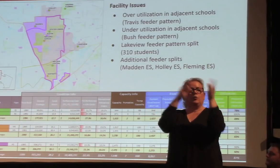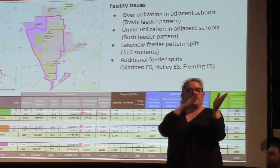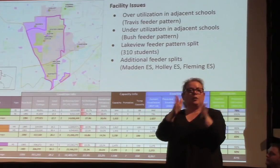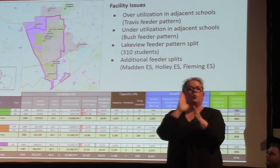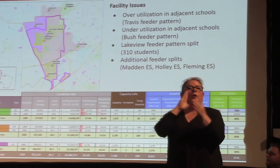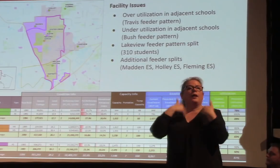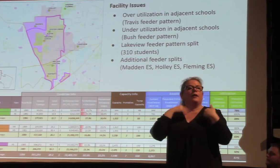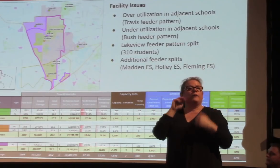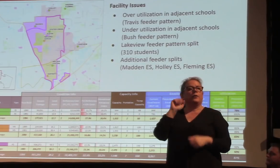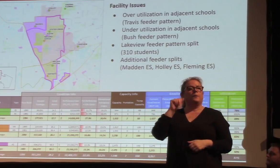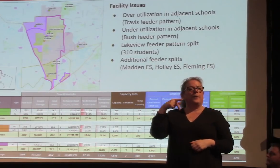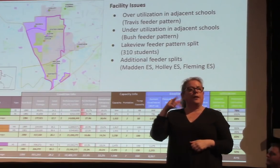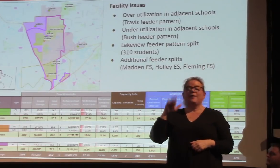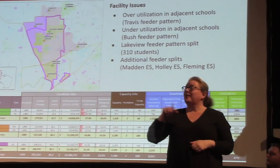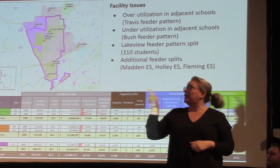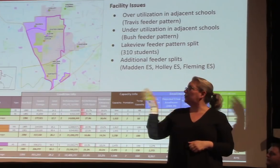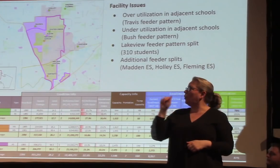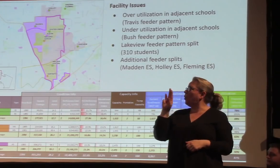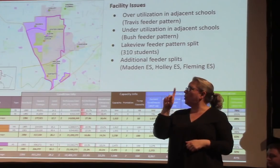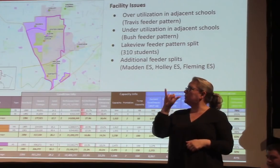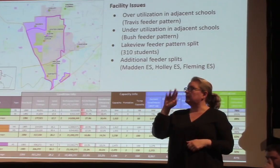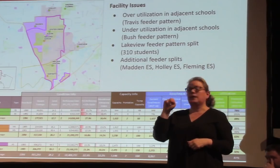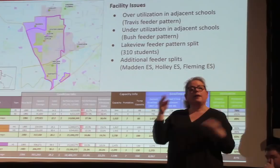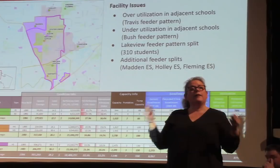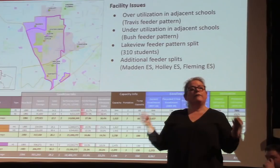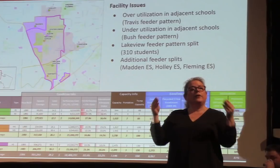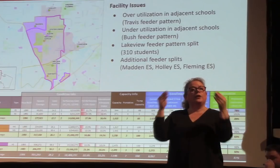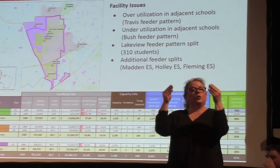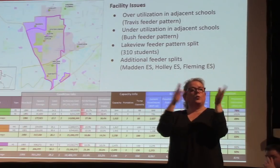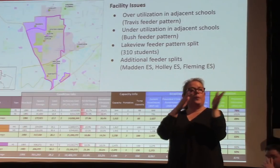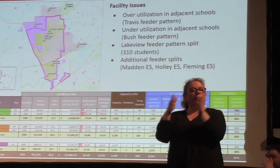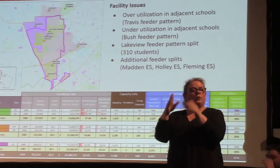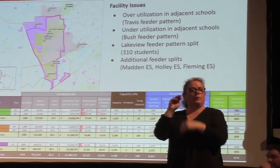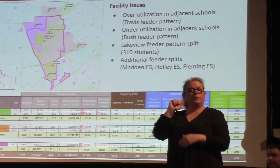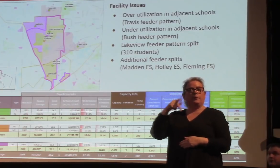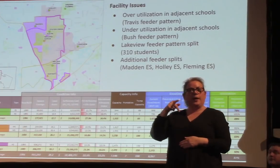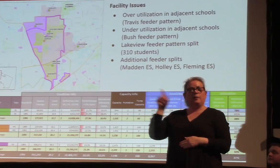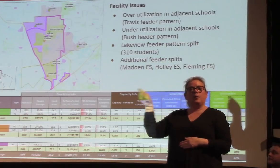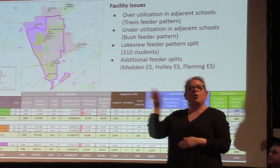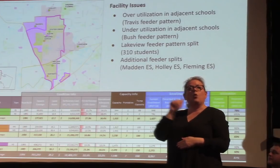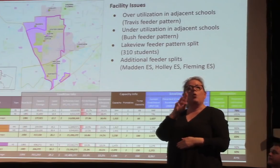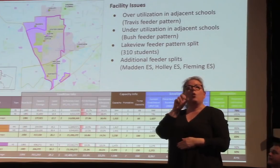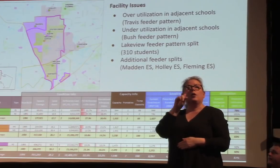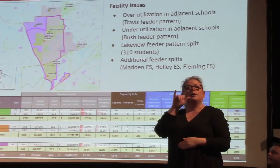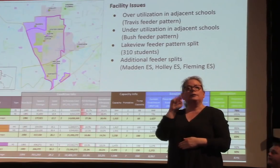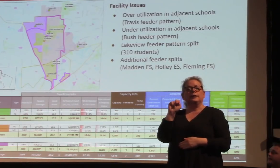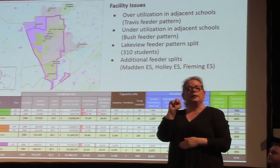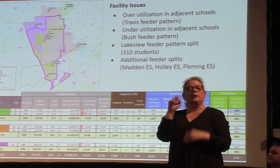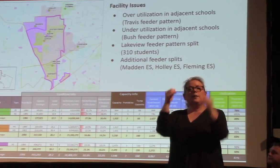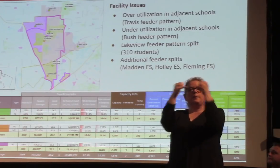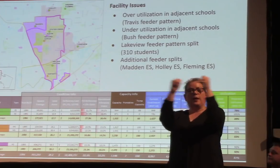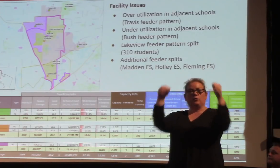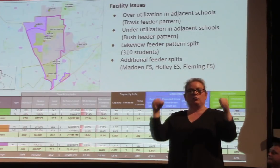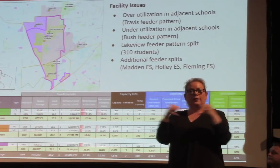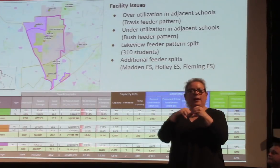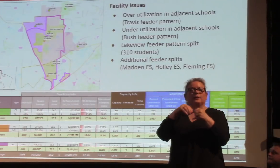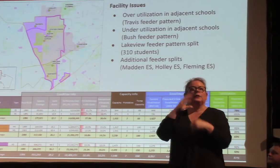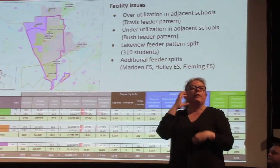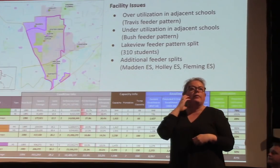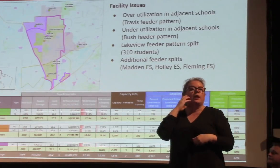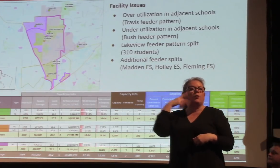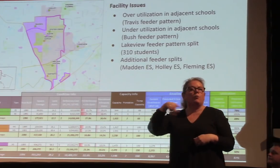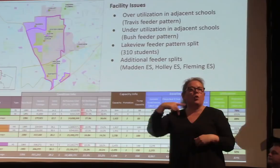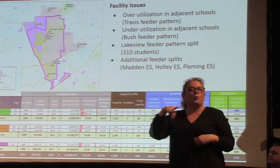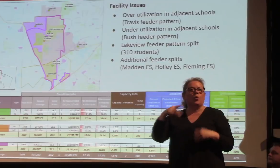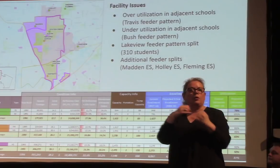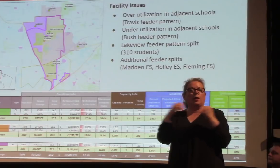map. The Austin boundary is denoted by this purple, thick purple line. The middle school boundaries are in